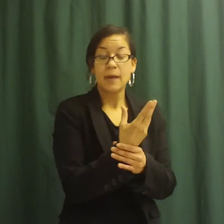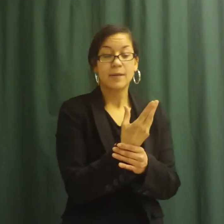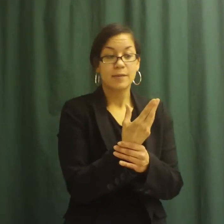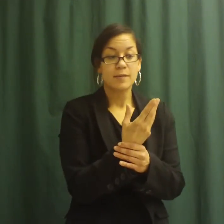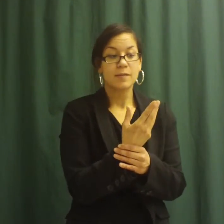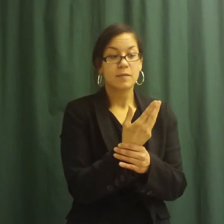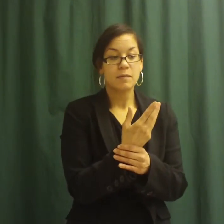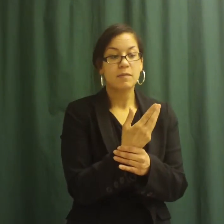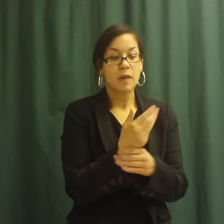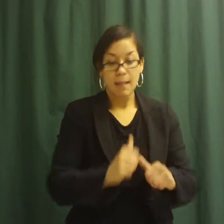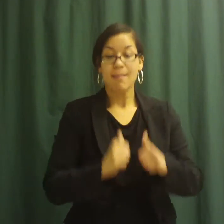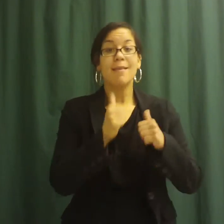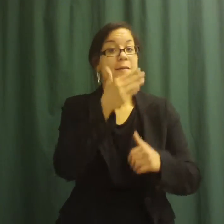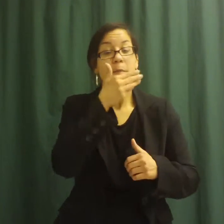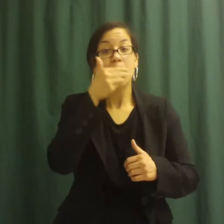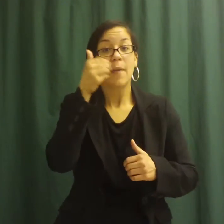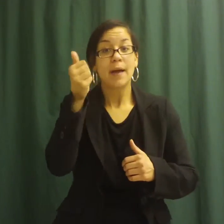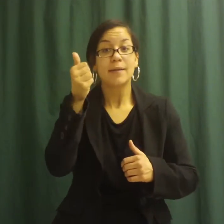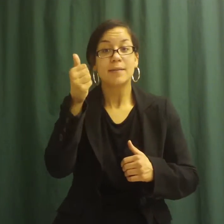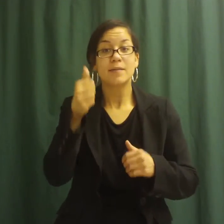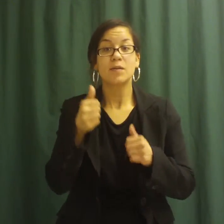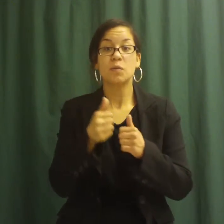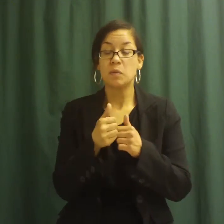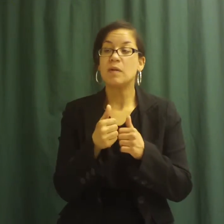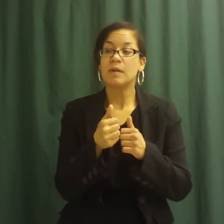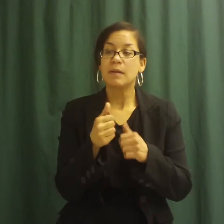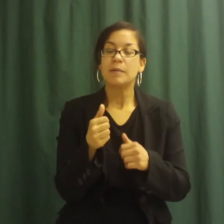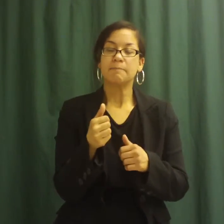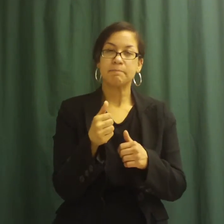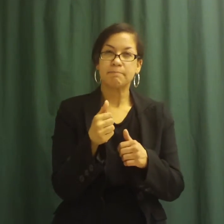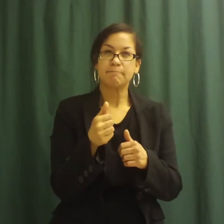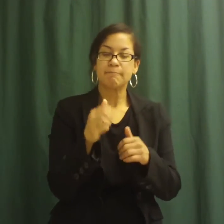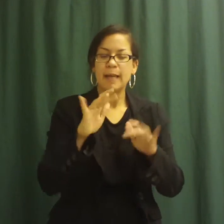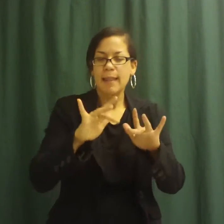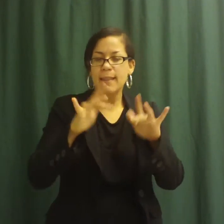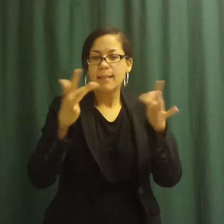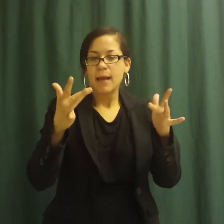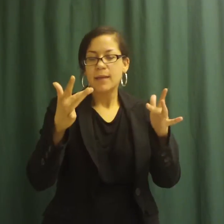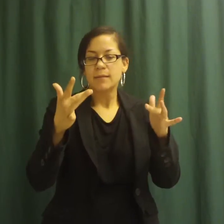Potting soil for house plants is light soil with rich plant food in it.